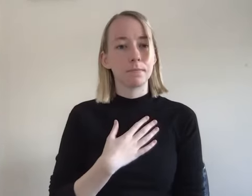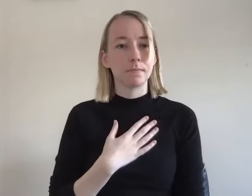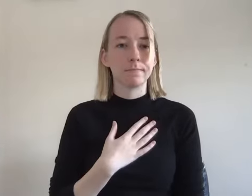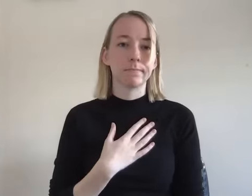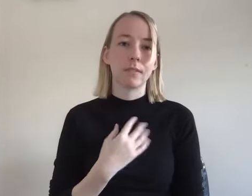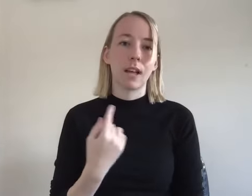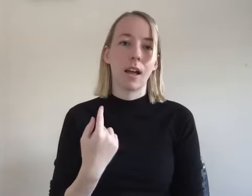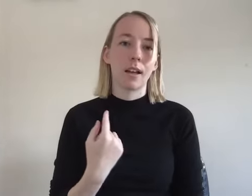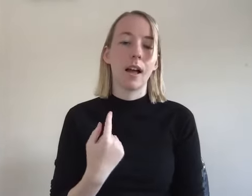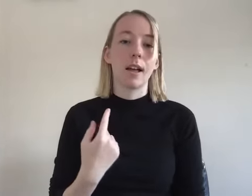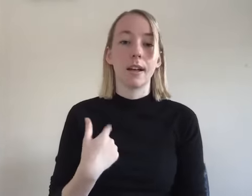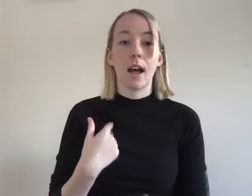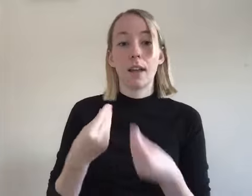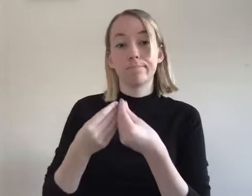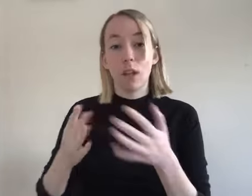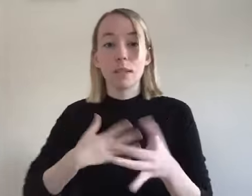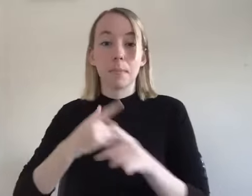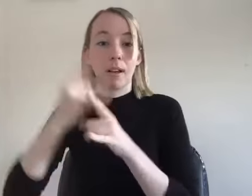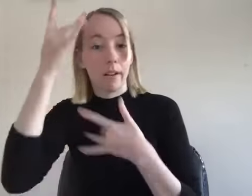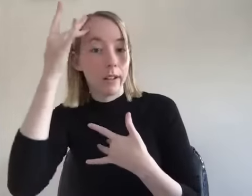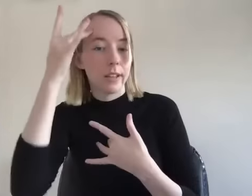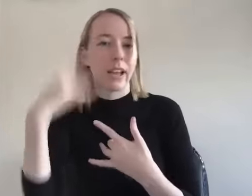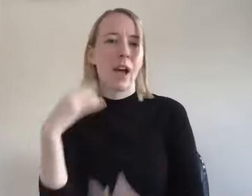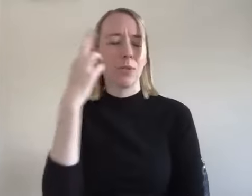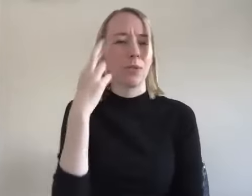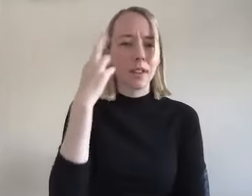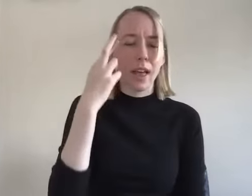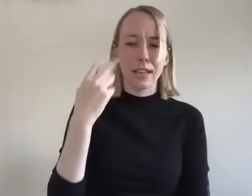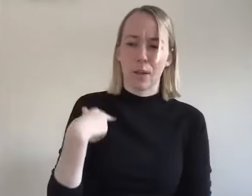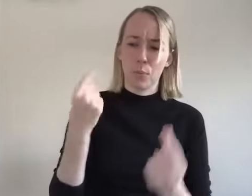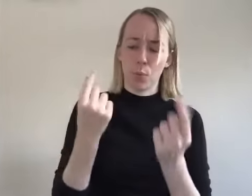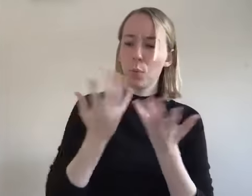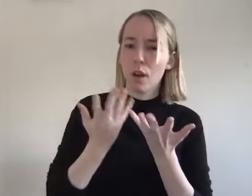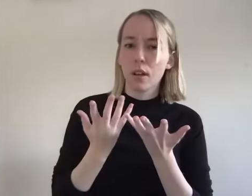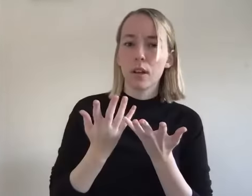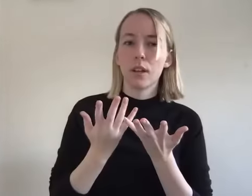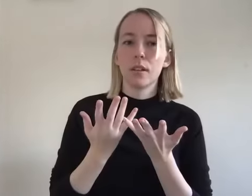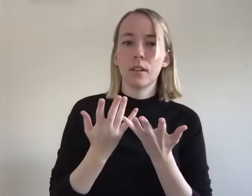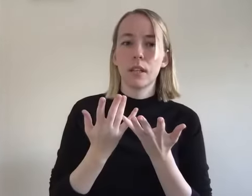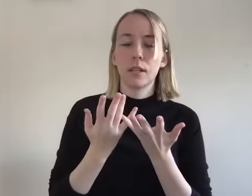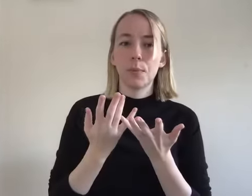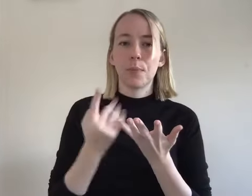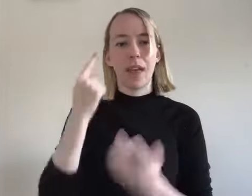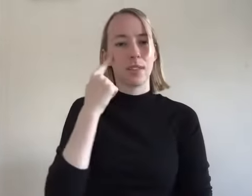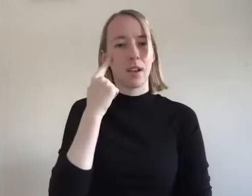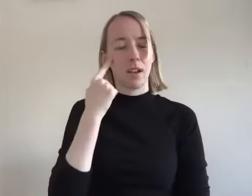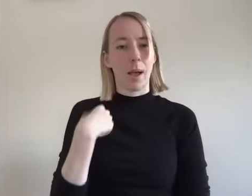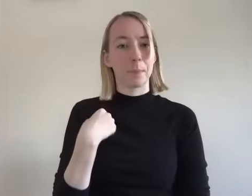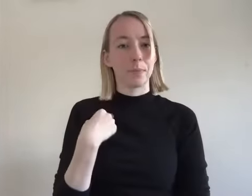i i've i left i left my alcoholic i i you know what i realized that i was doing was i was um i just saw